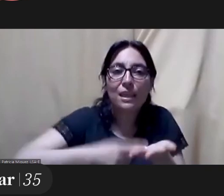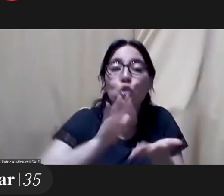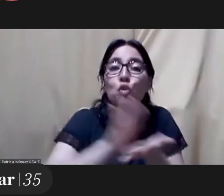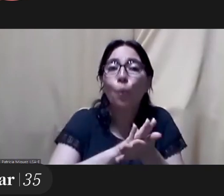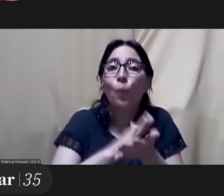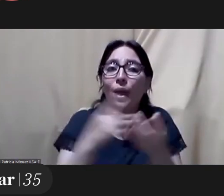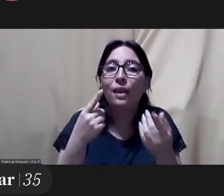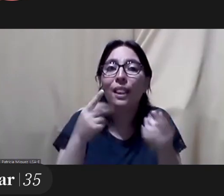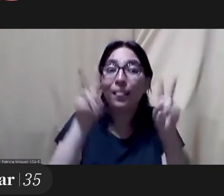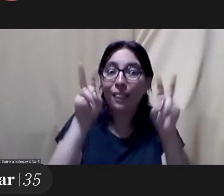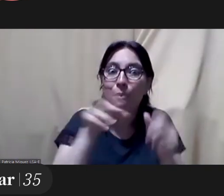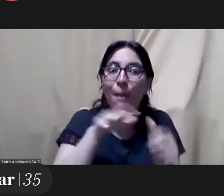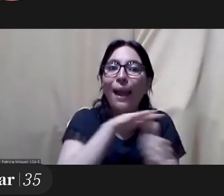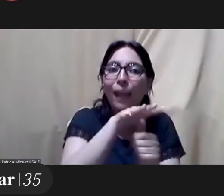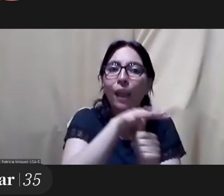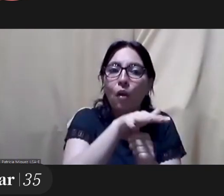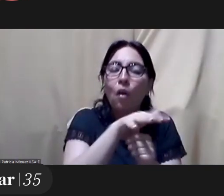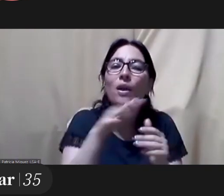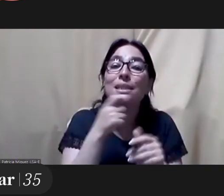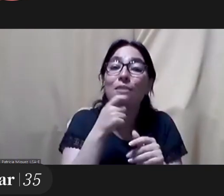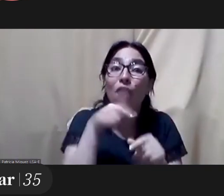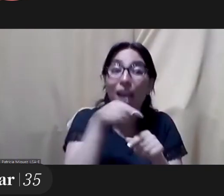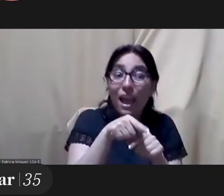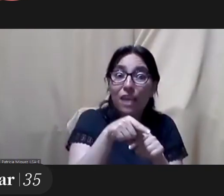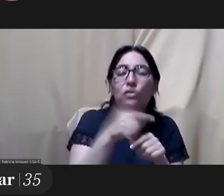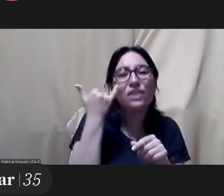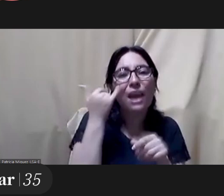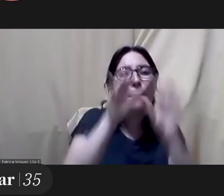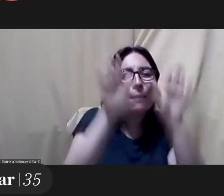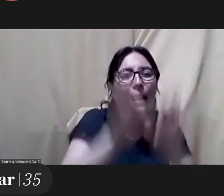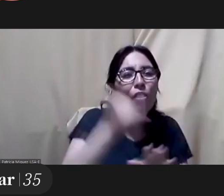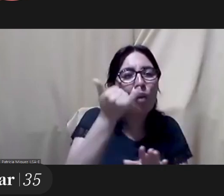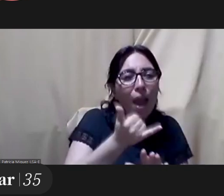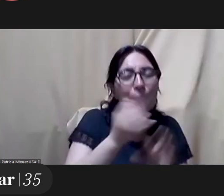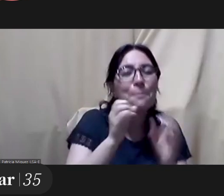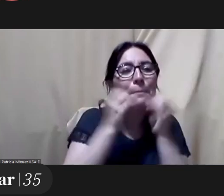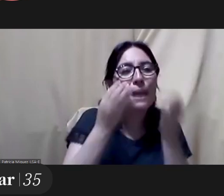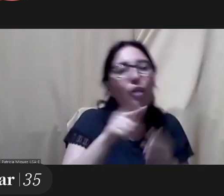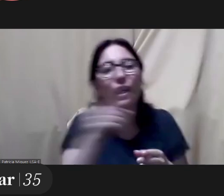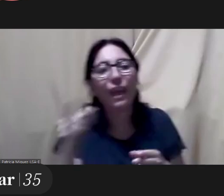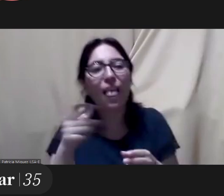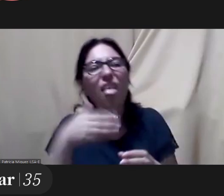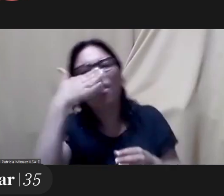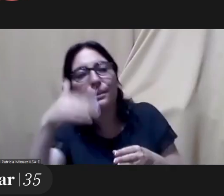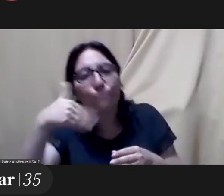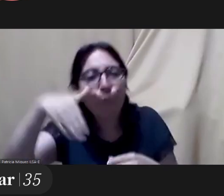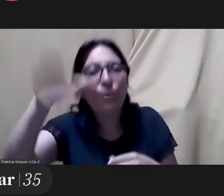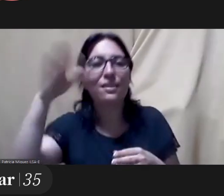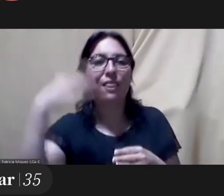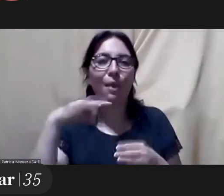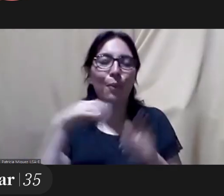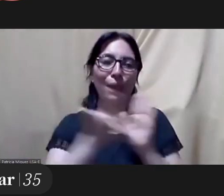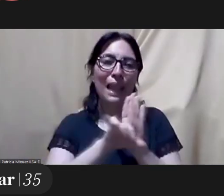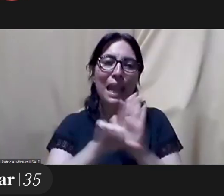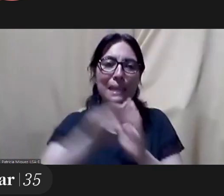decision making positions how good it would be to have all that training happening first instead of